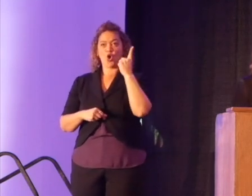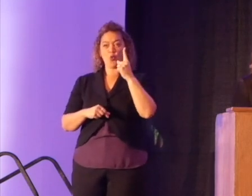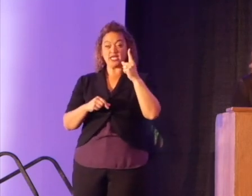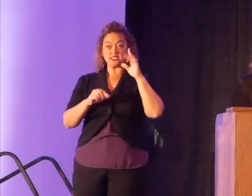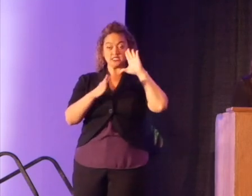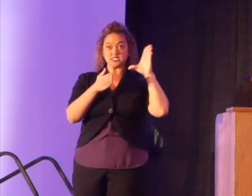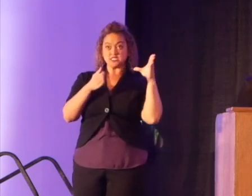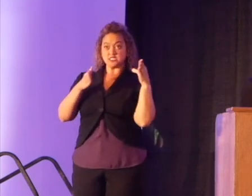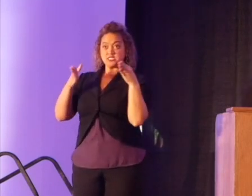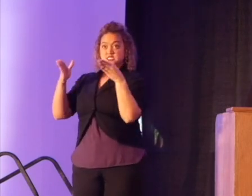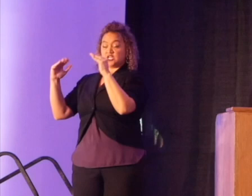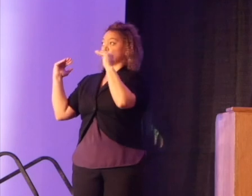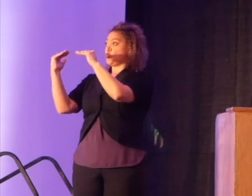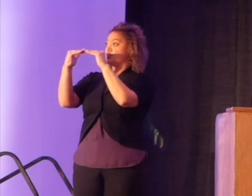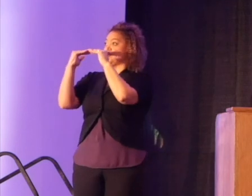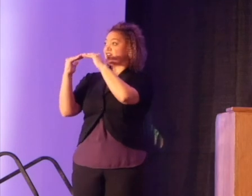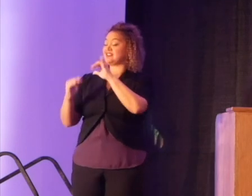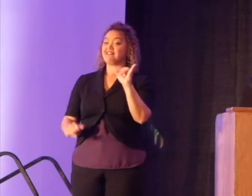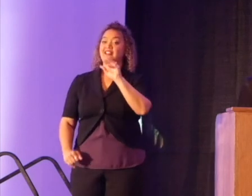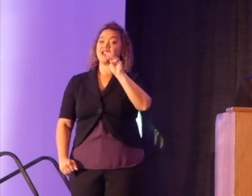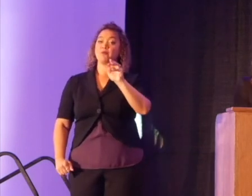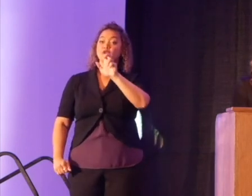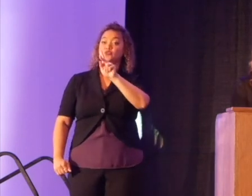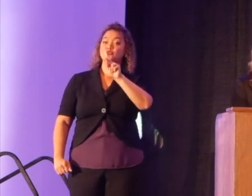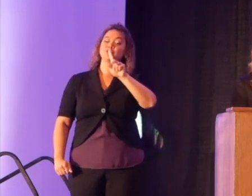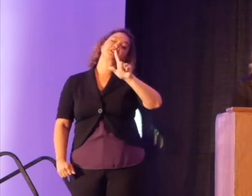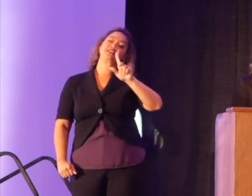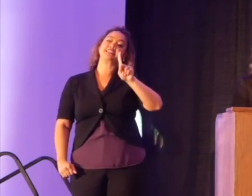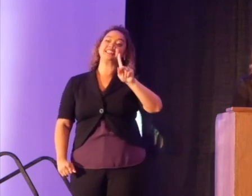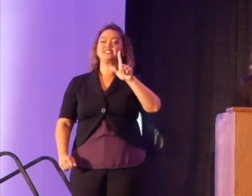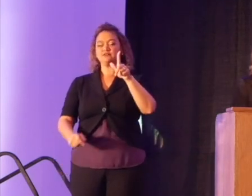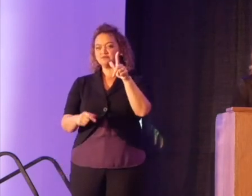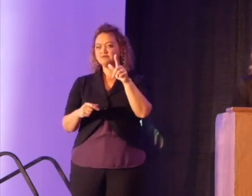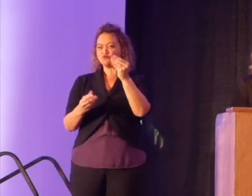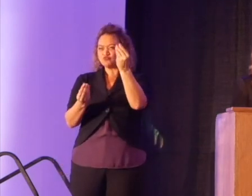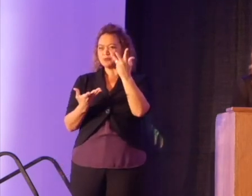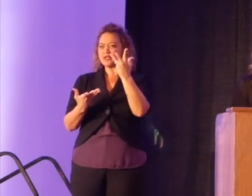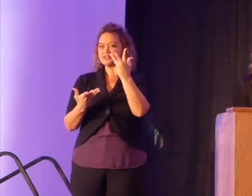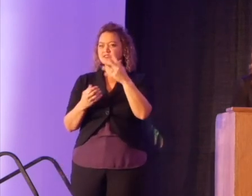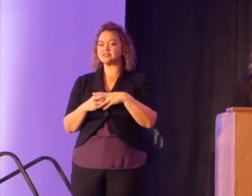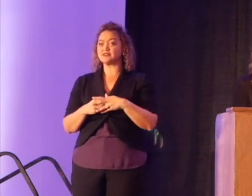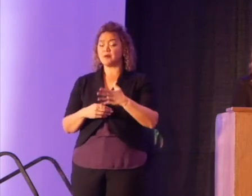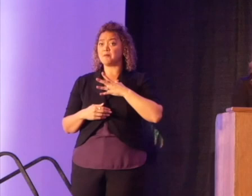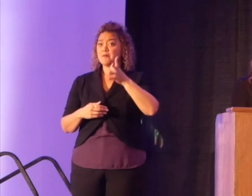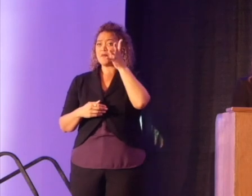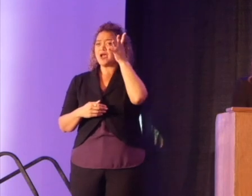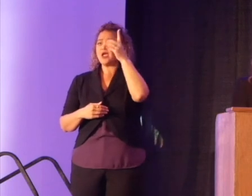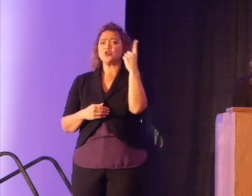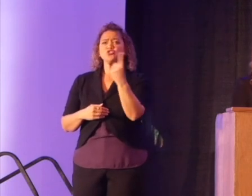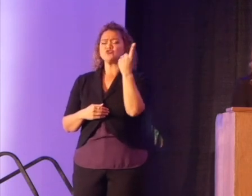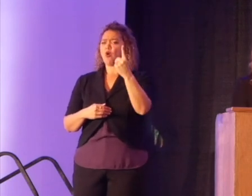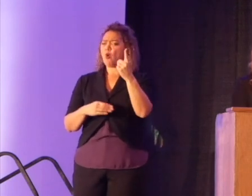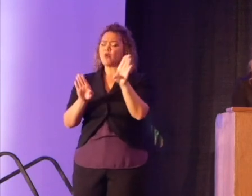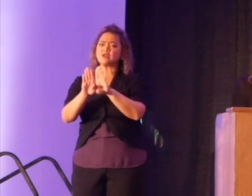justice, as Dr. Martin Luther King Jr. reminded us. My mom and dad always had enough space for one more